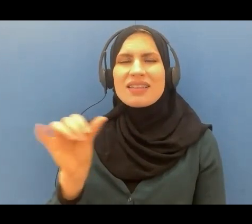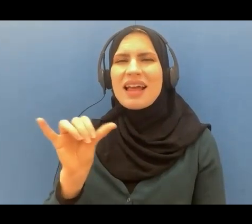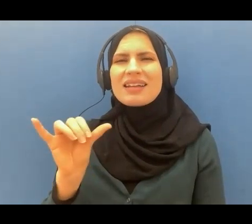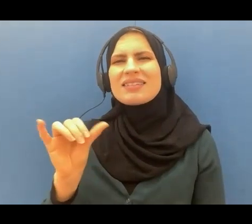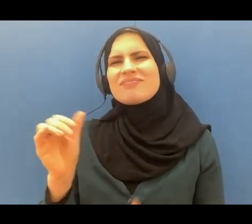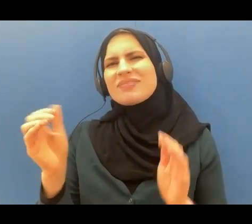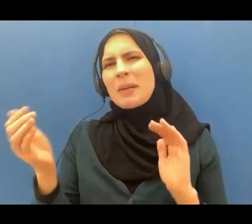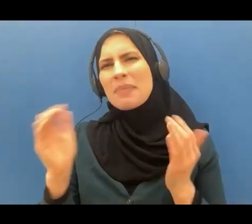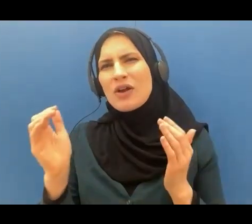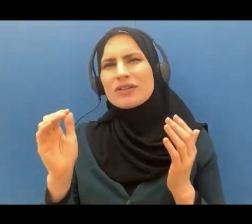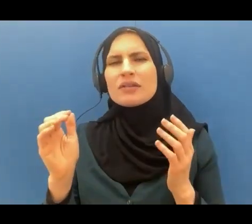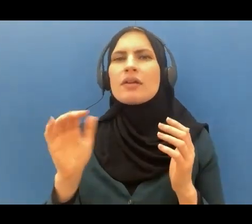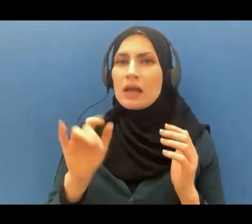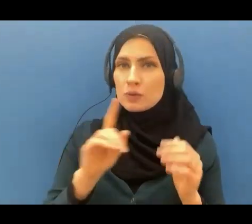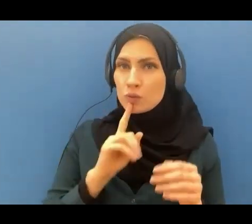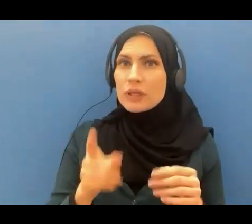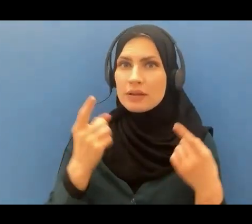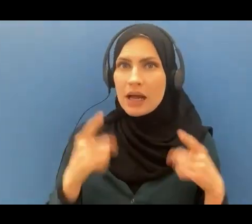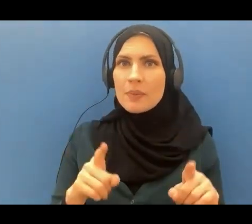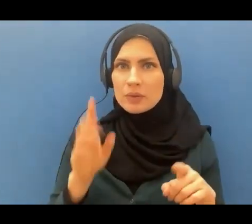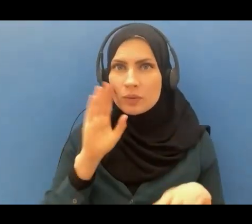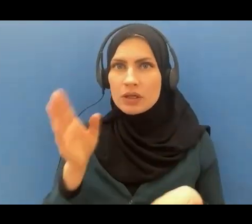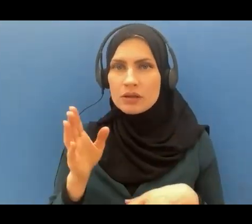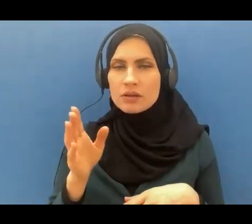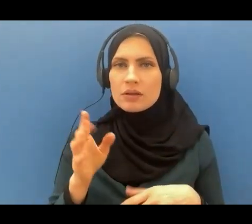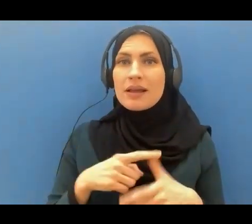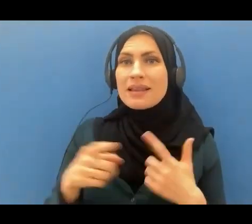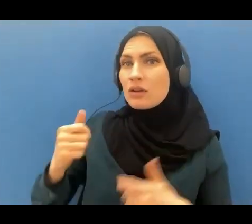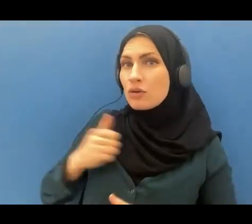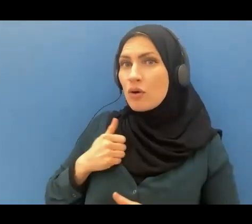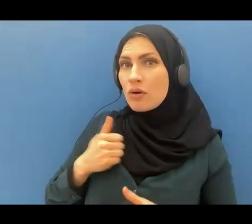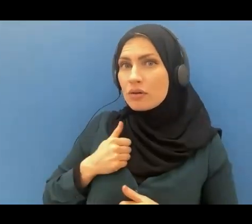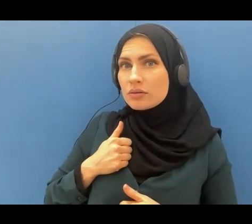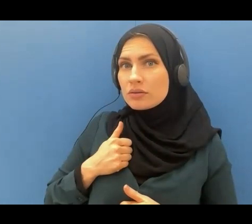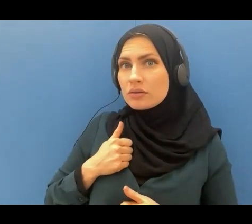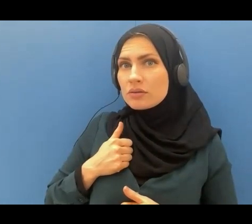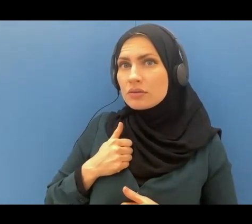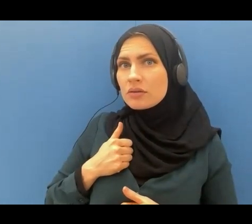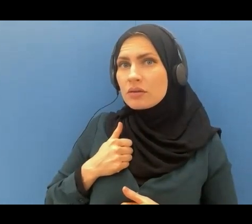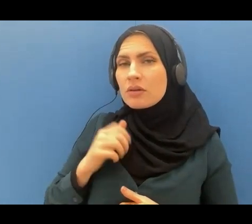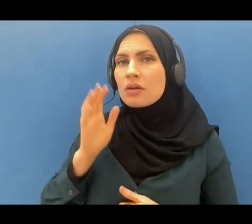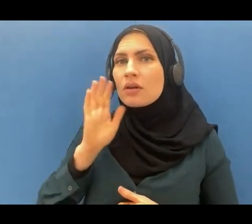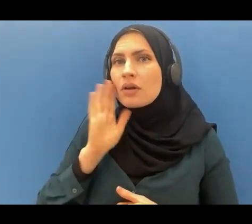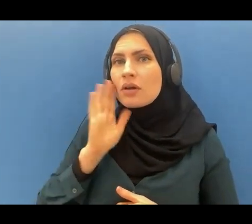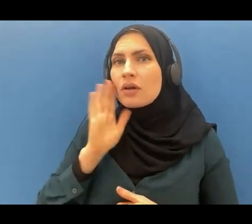real and the gods will meet this wave of people of hell